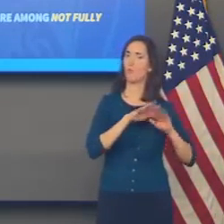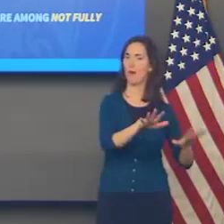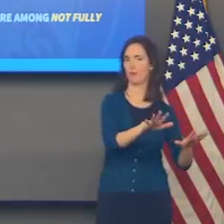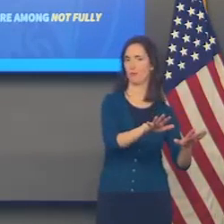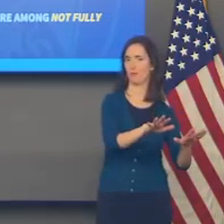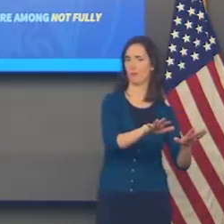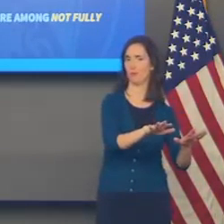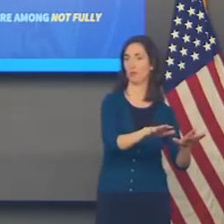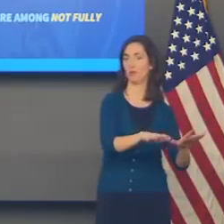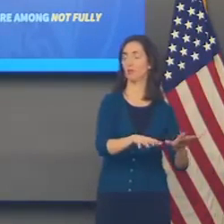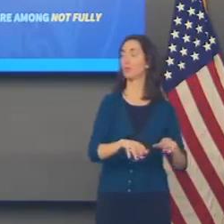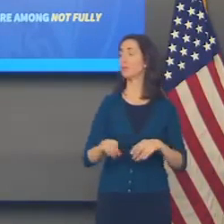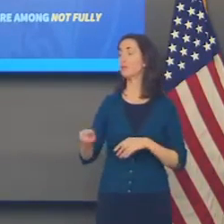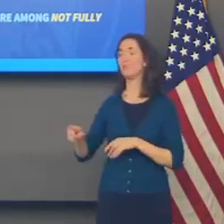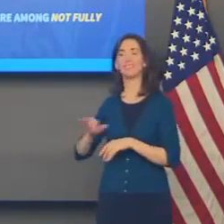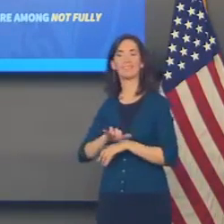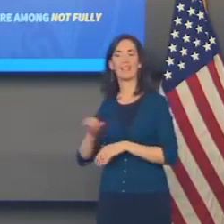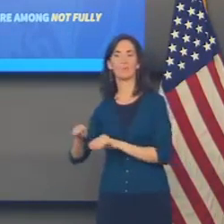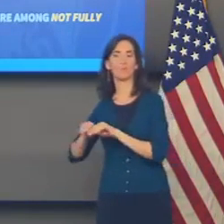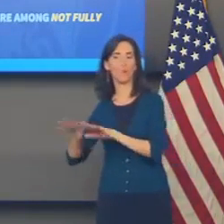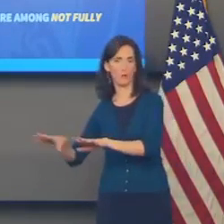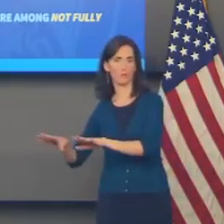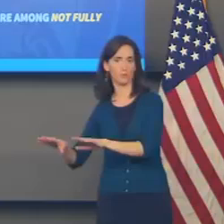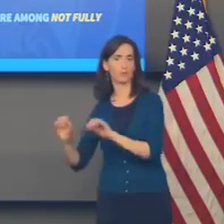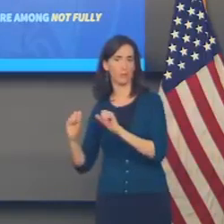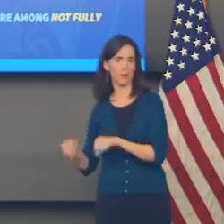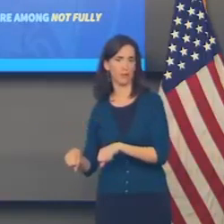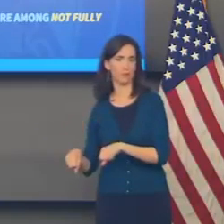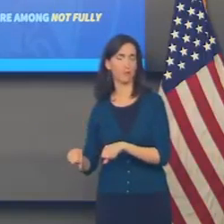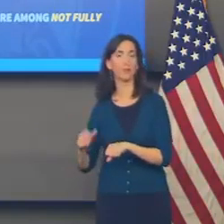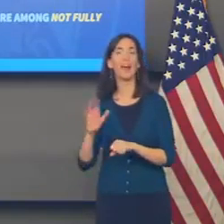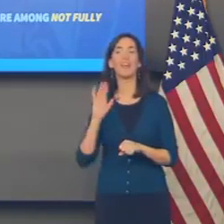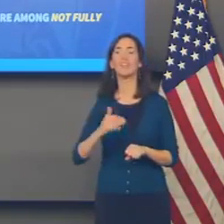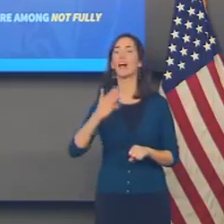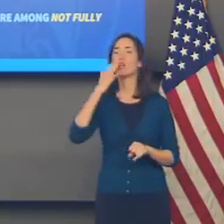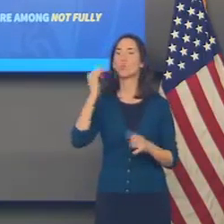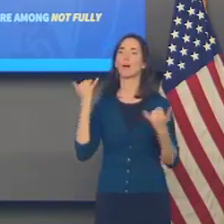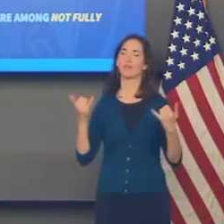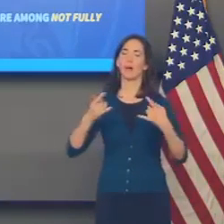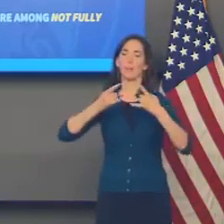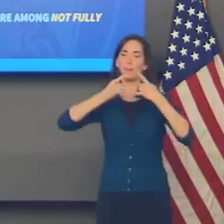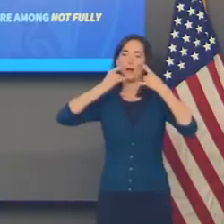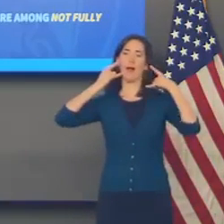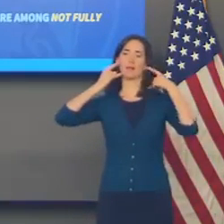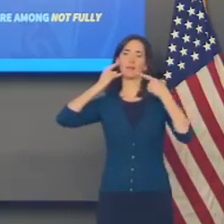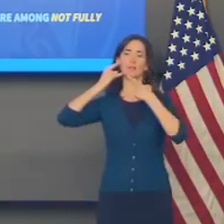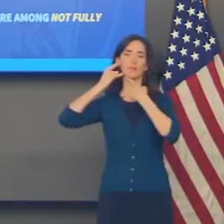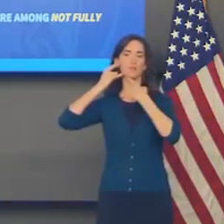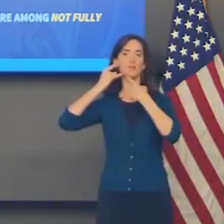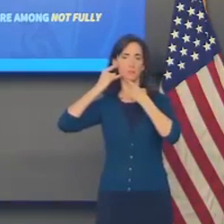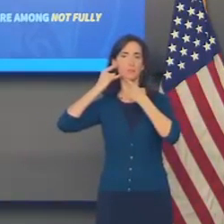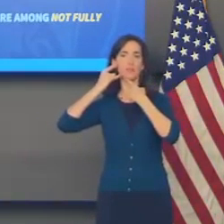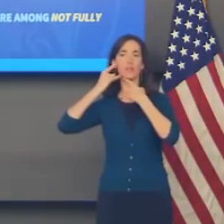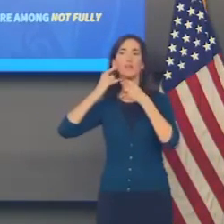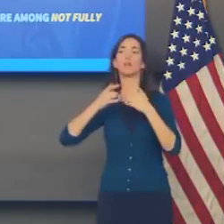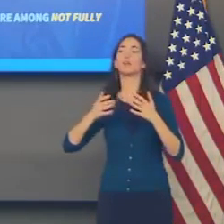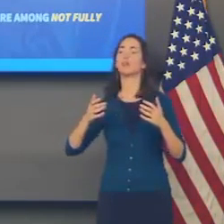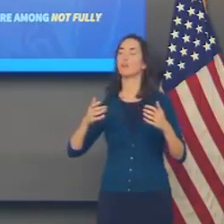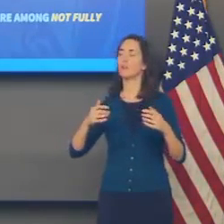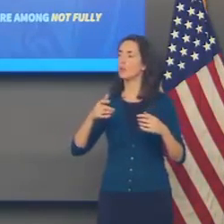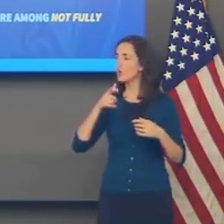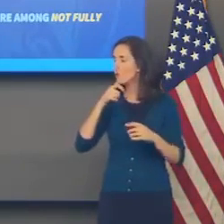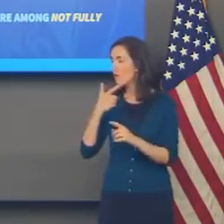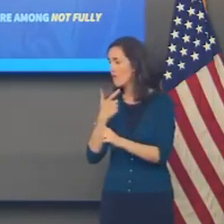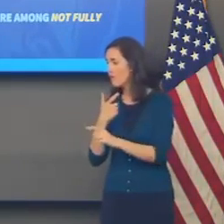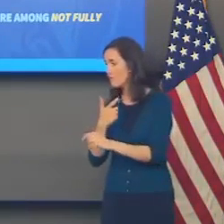That is the reason why the mask recommendation has been extended to people who are